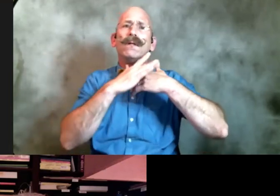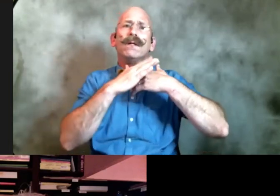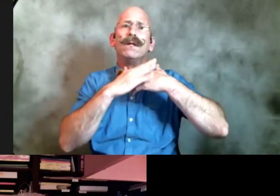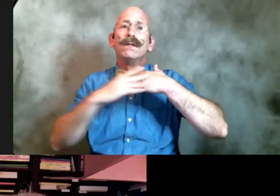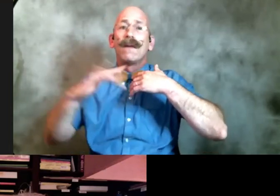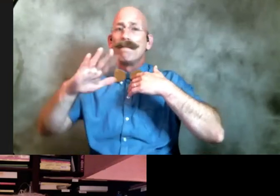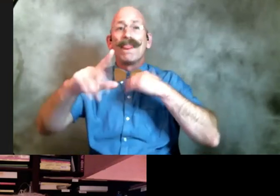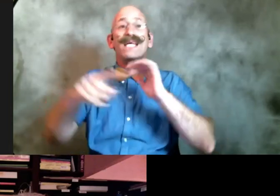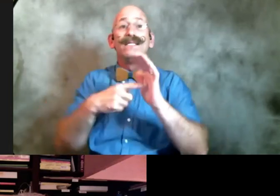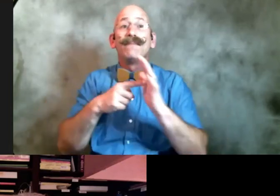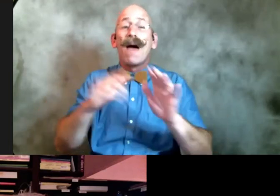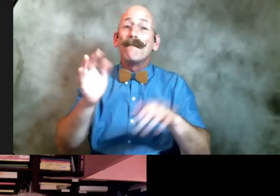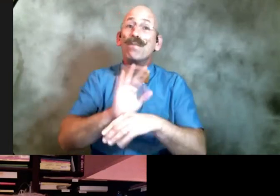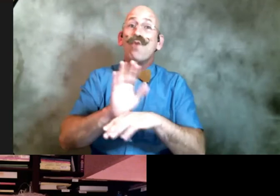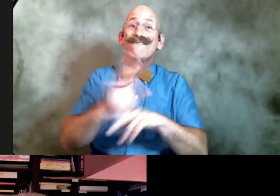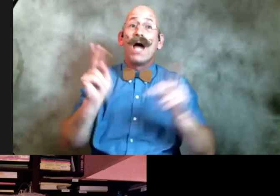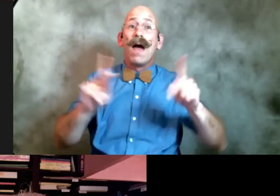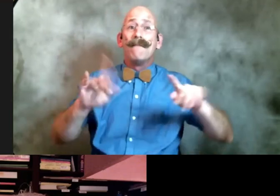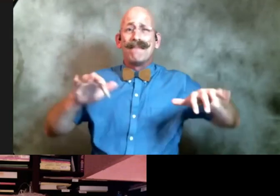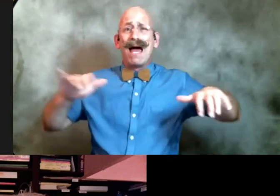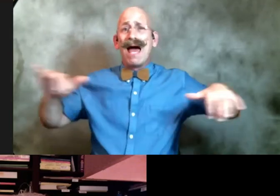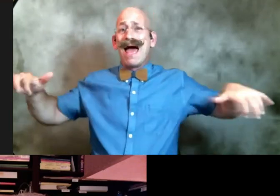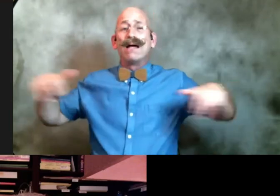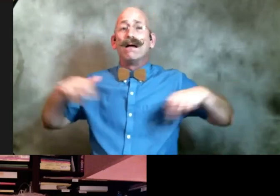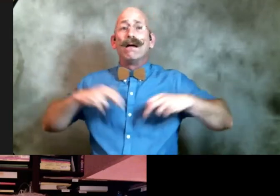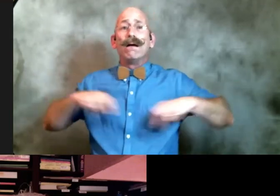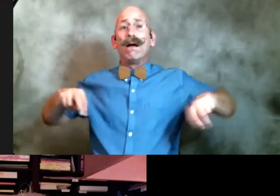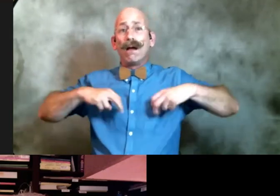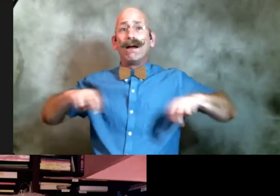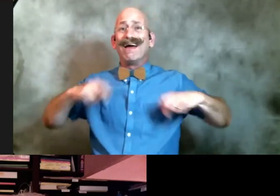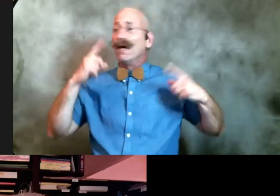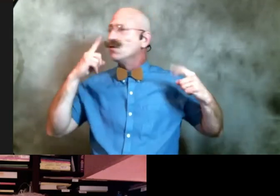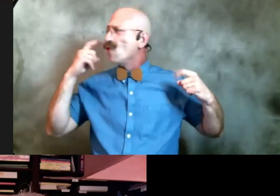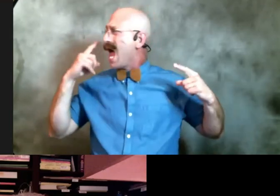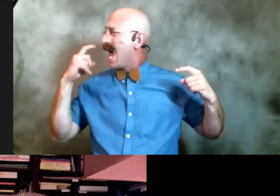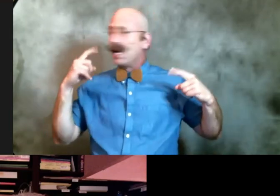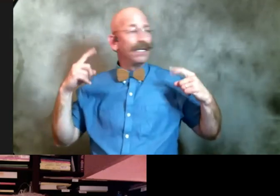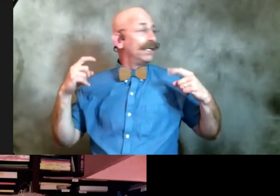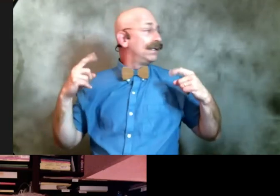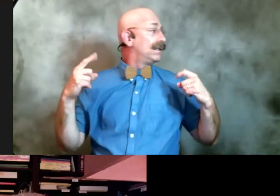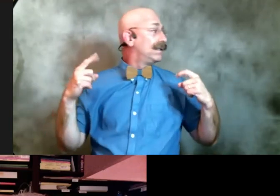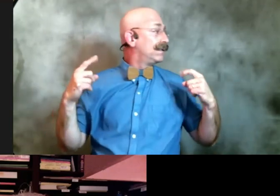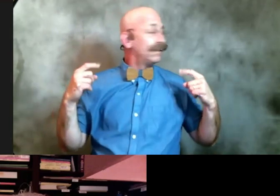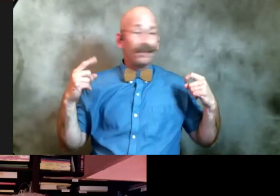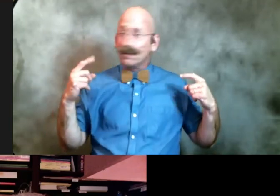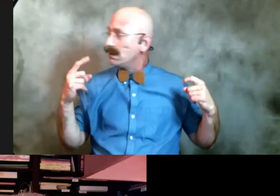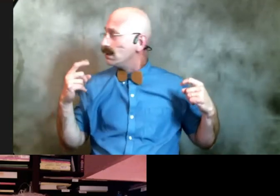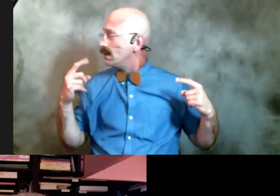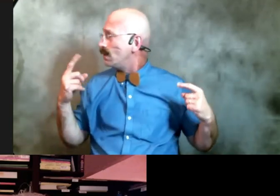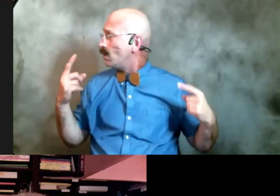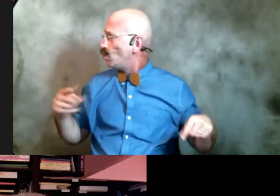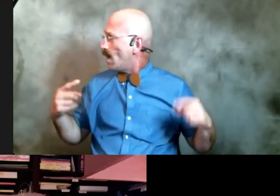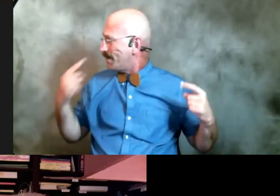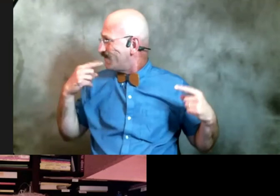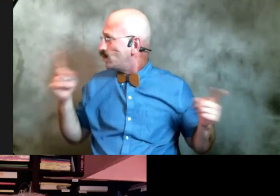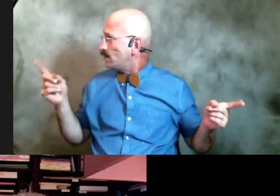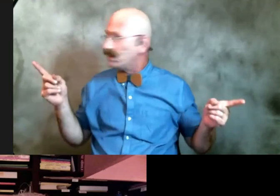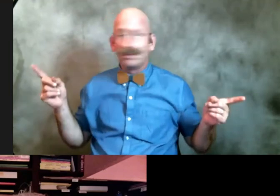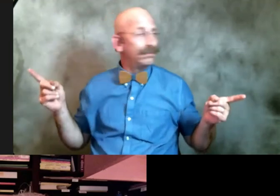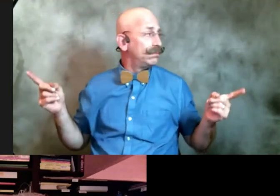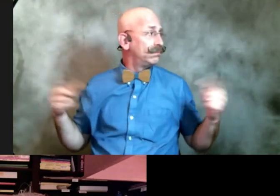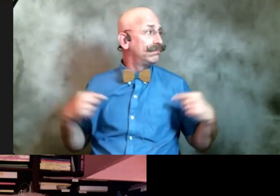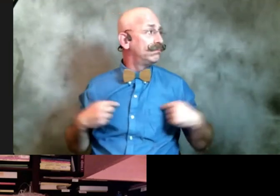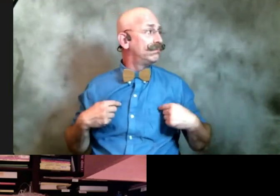people near me are crying and i wonder what happened to them that didn't happen to me